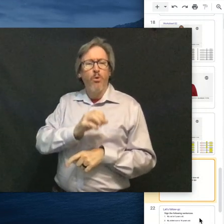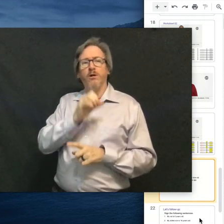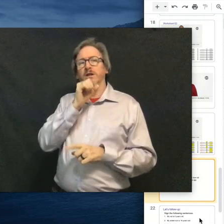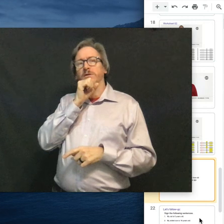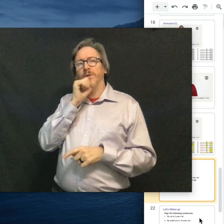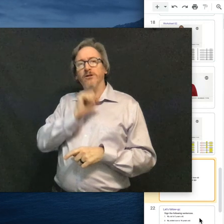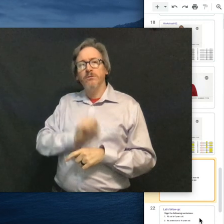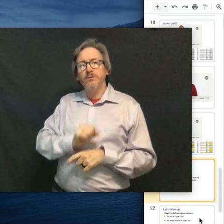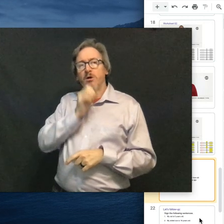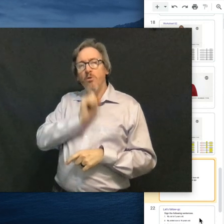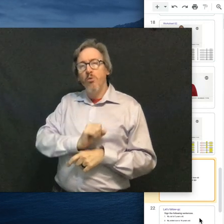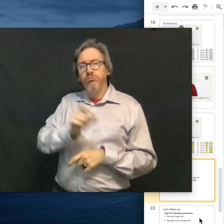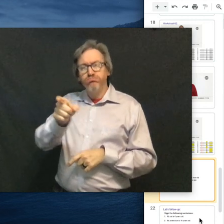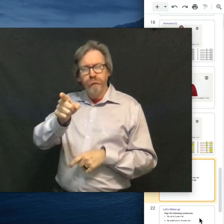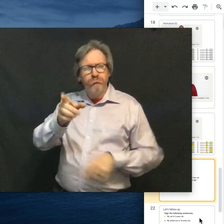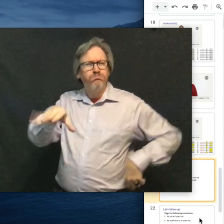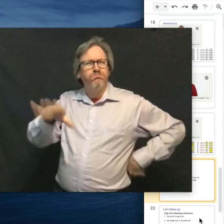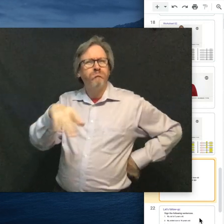Or a little wiggle.